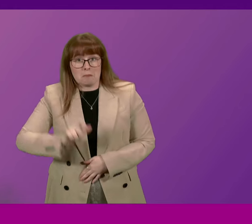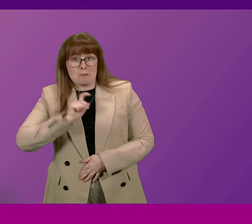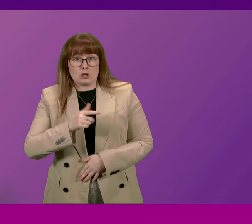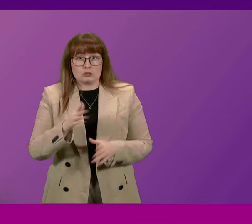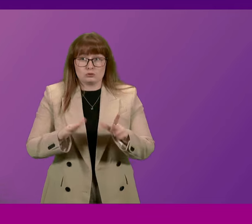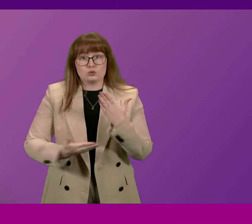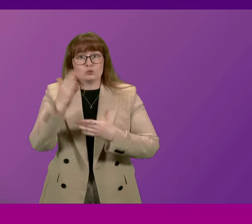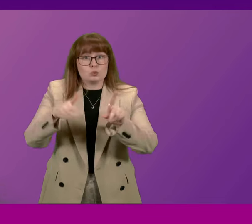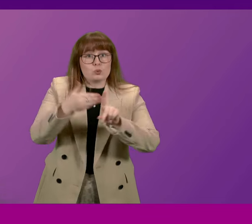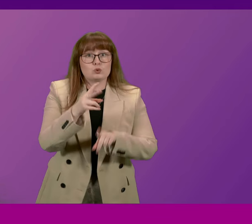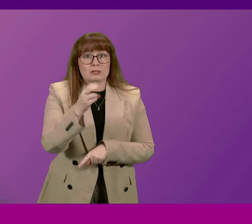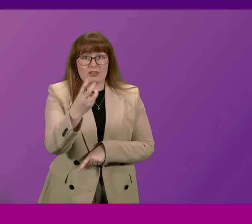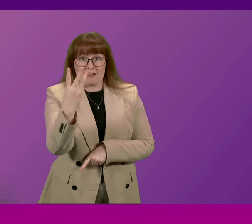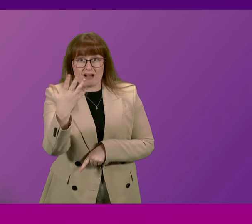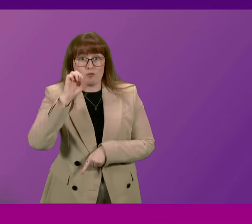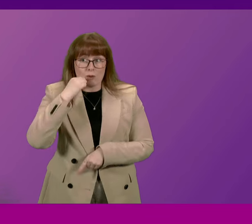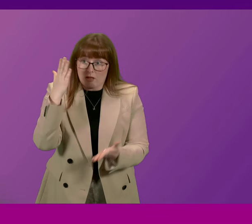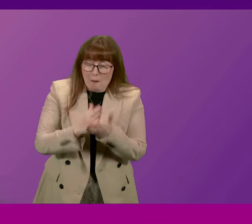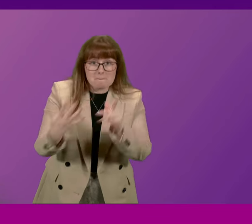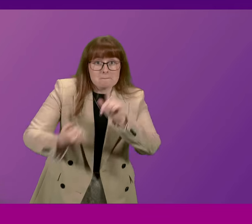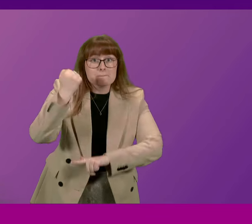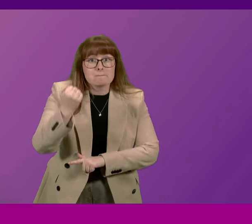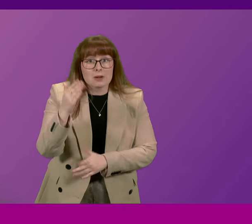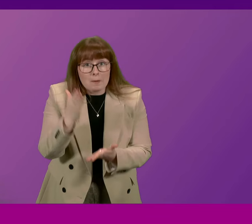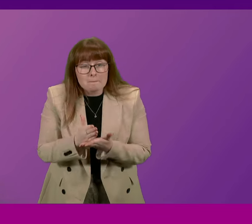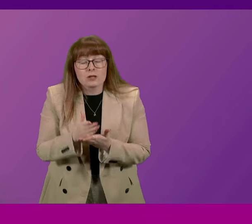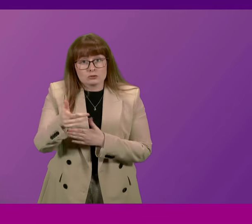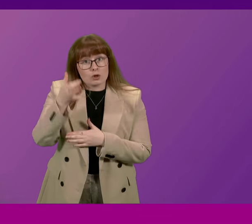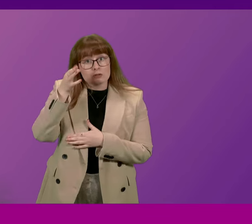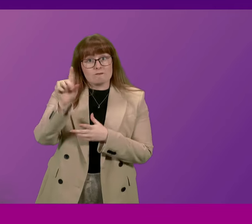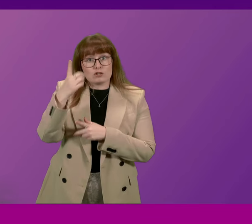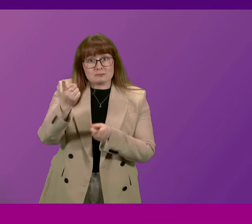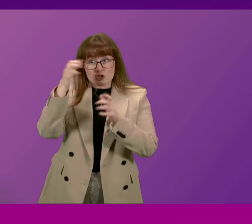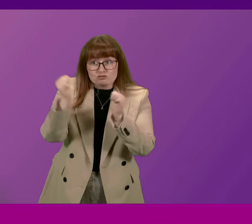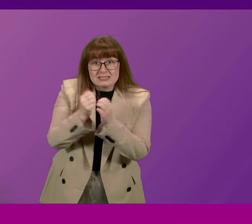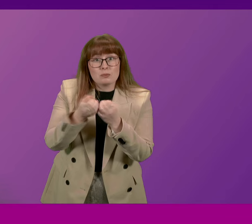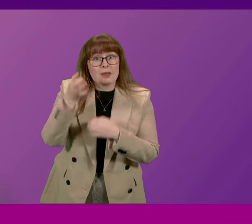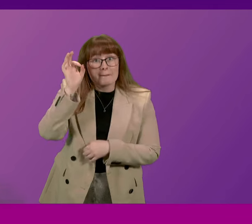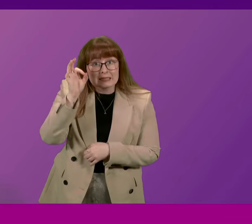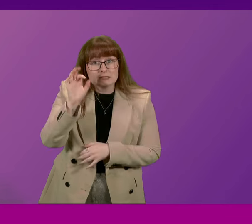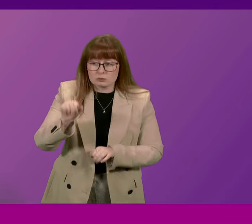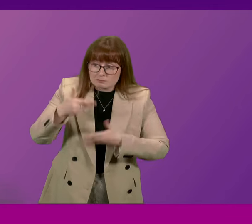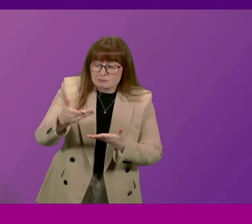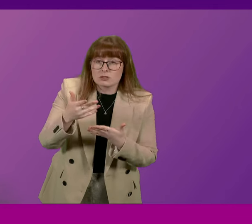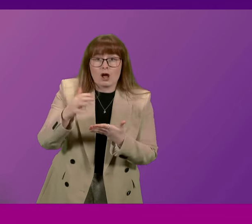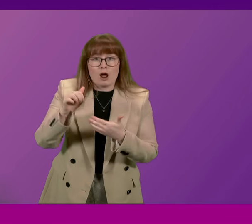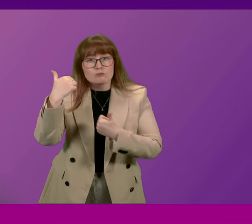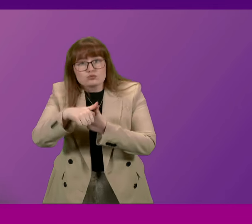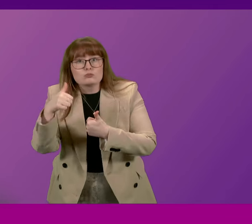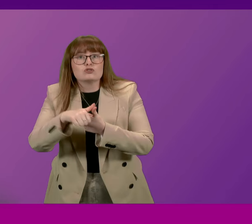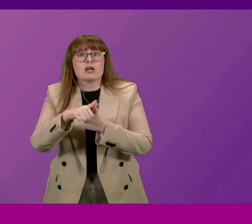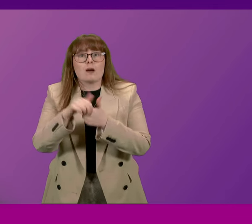2035 will be met? And does the First Minister agree with the Committee that in order to provide appropriate Parliamentary